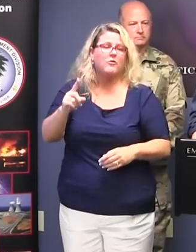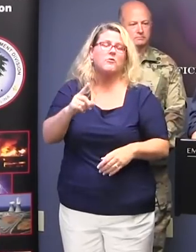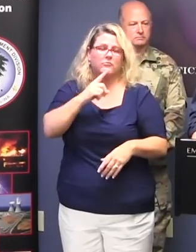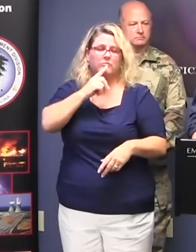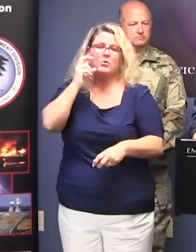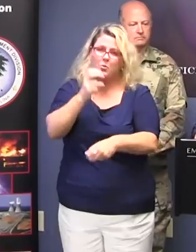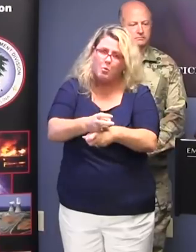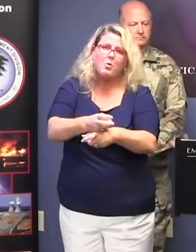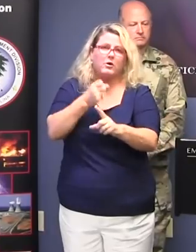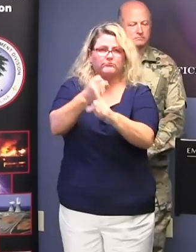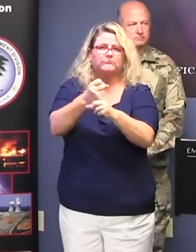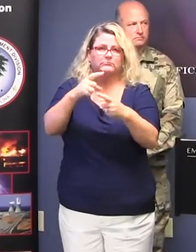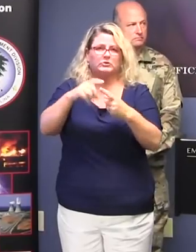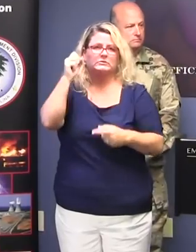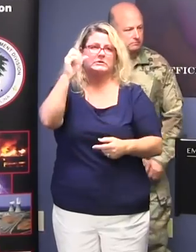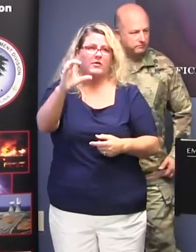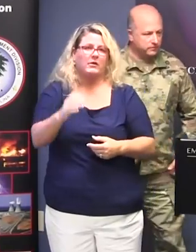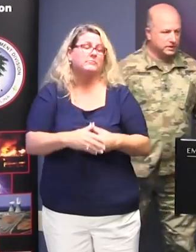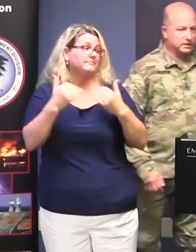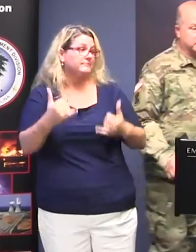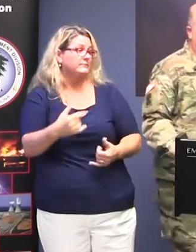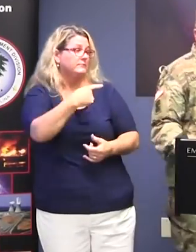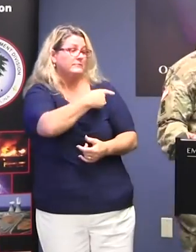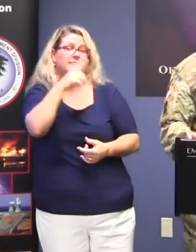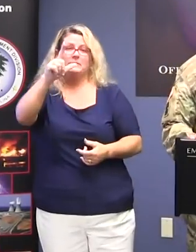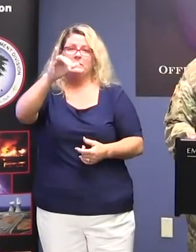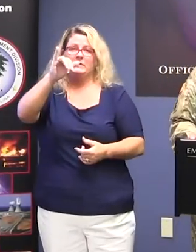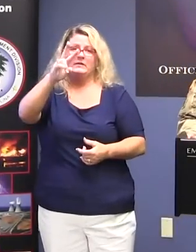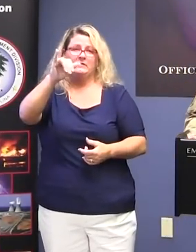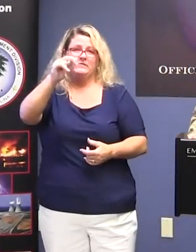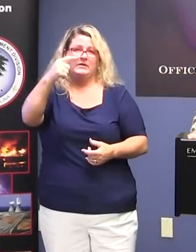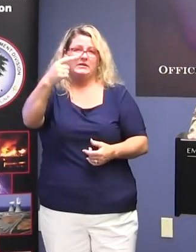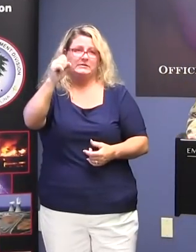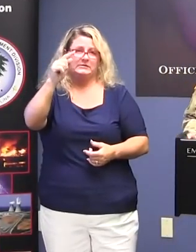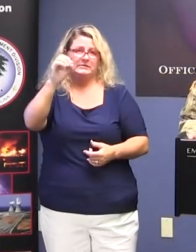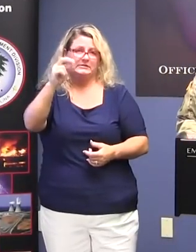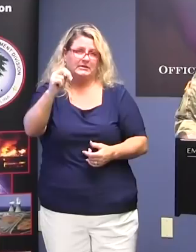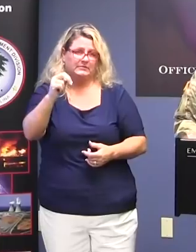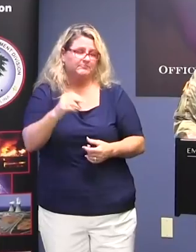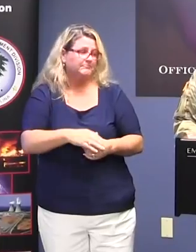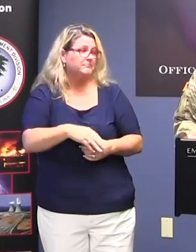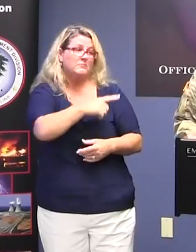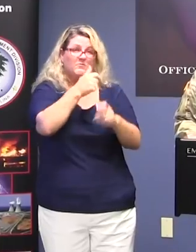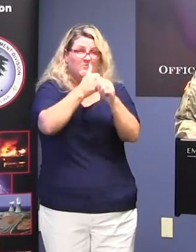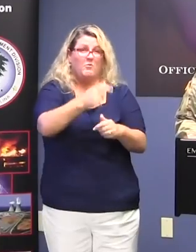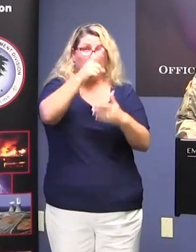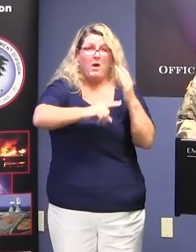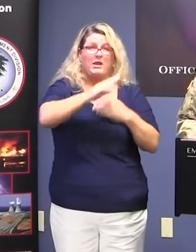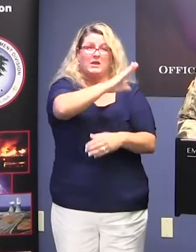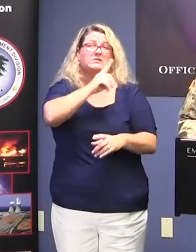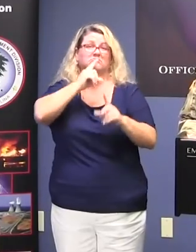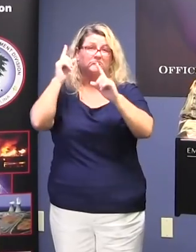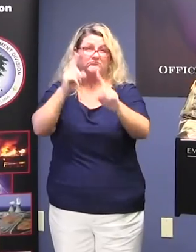hard blow to South Carolina. General Livingston. Thank you, Governor. Based on the Governor's executive order